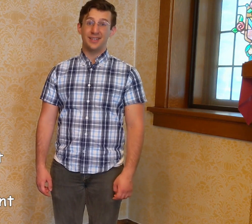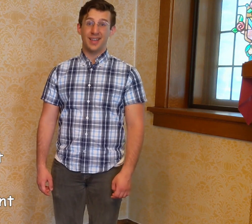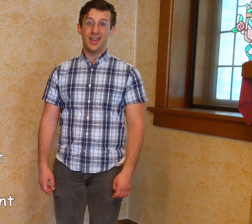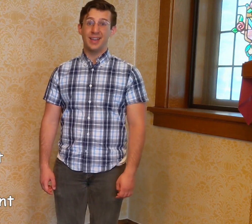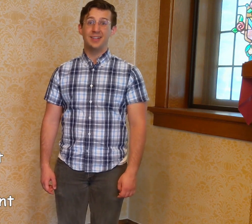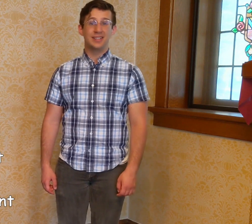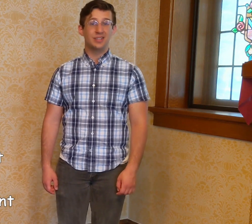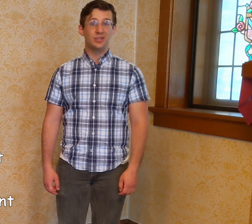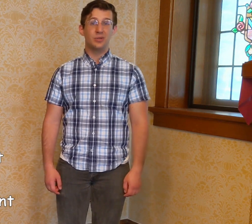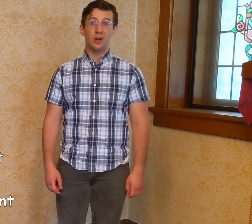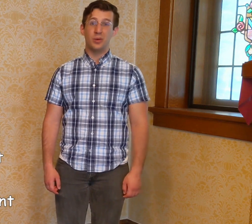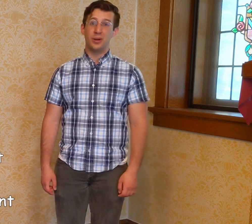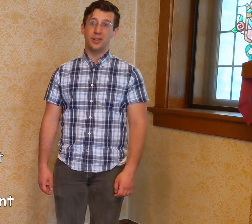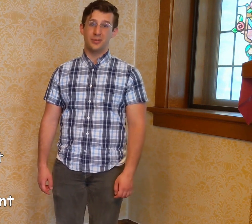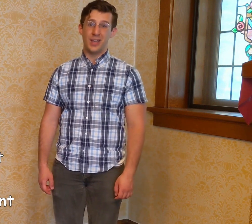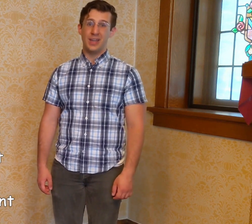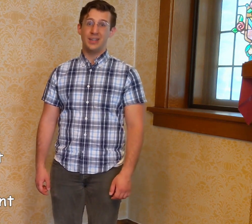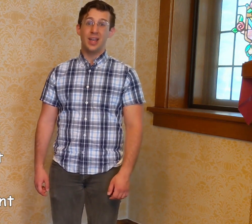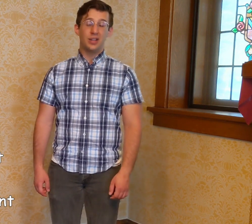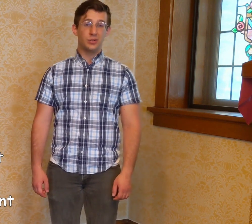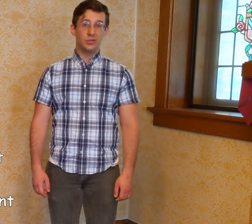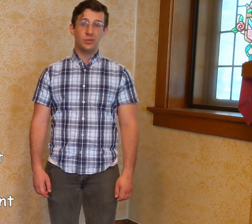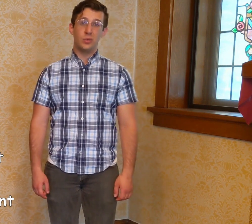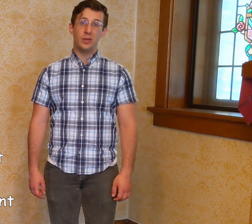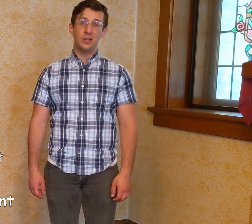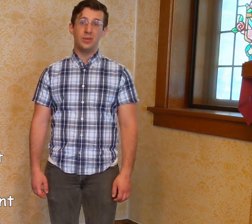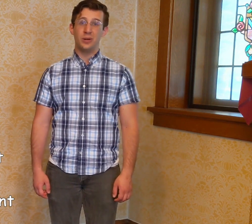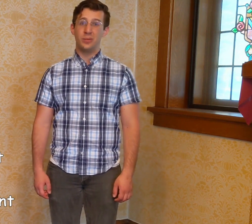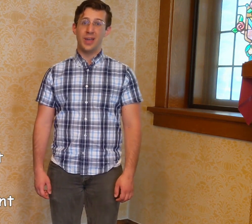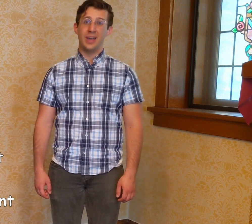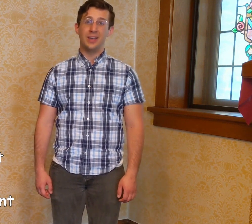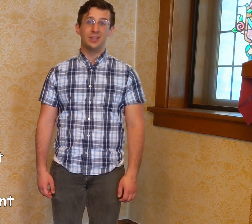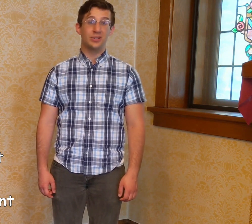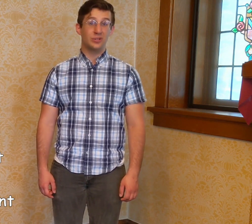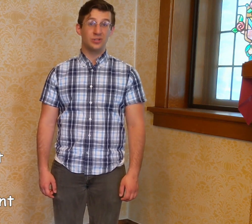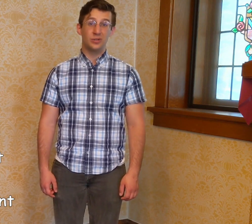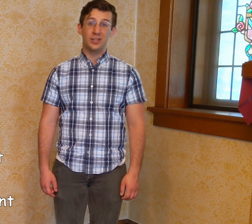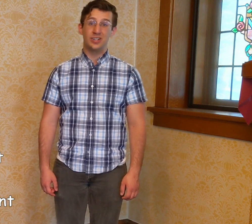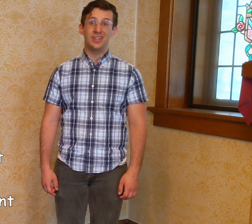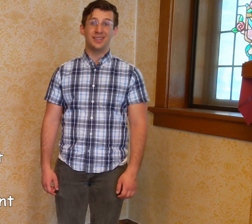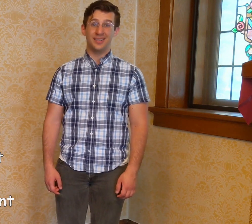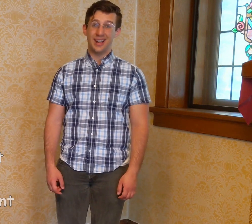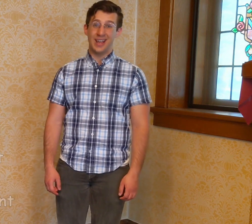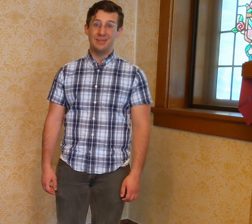sent into a world of pain to do what we were meant to do in Jesus' name.